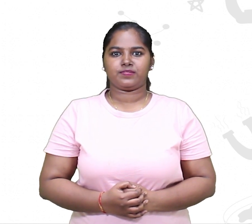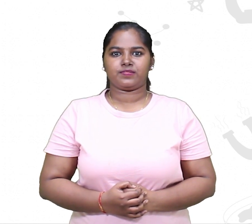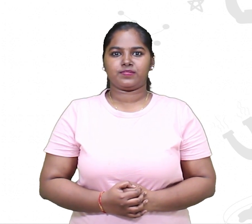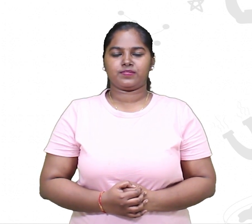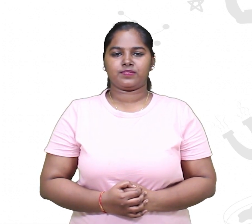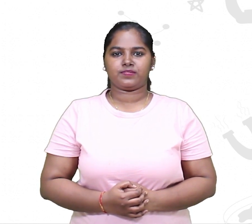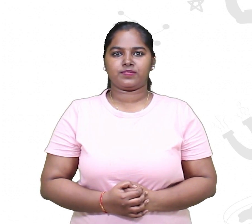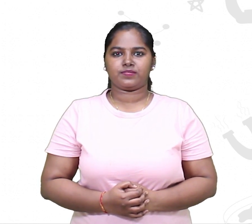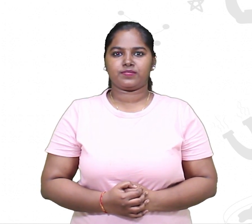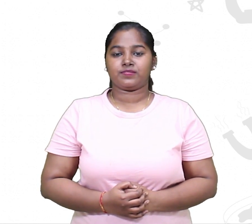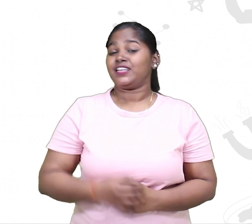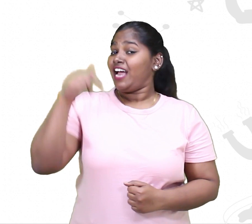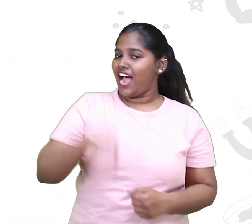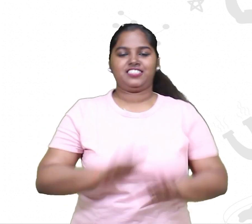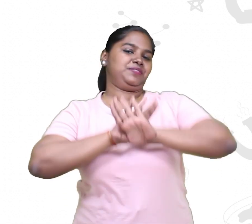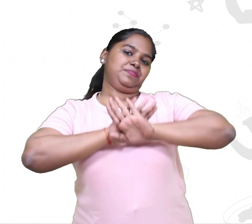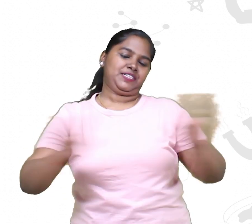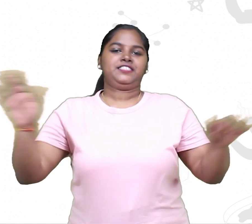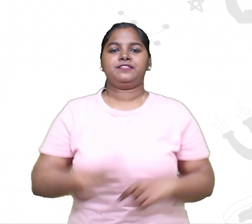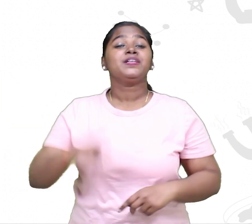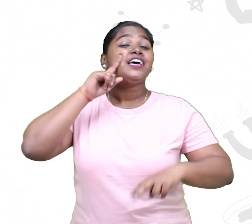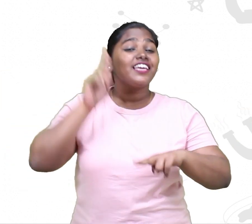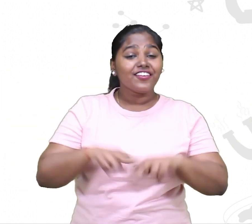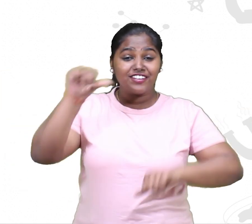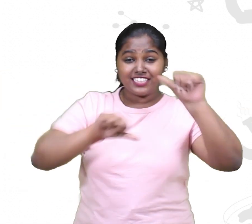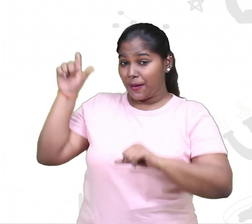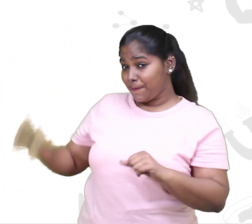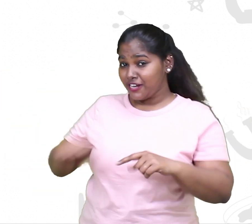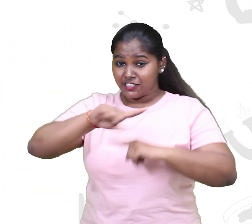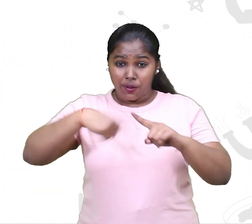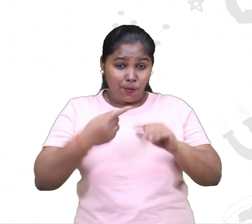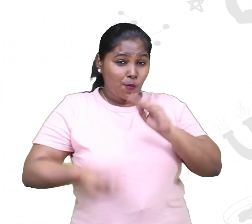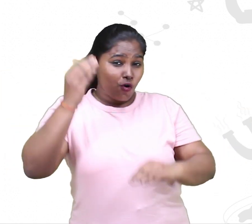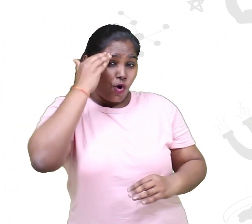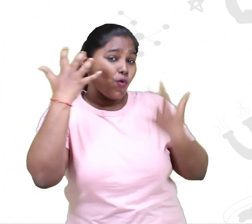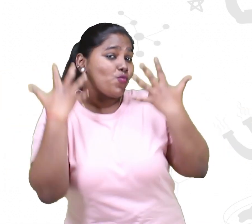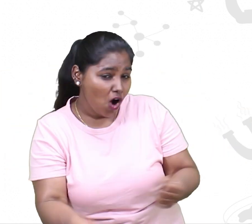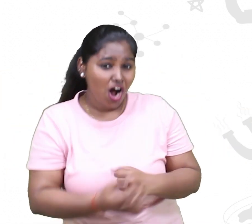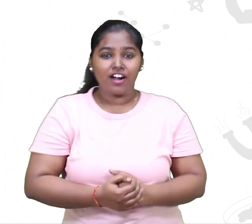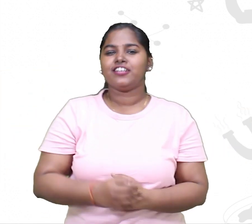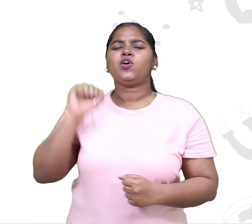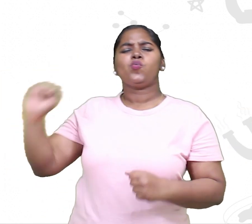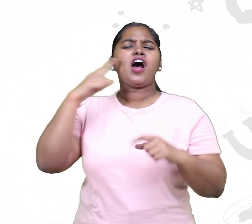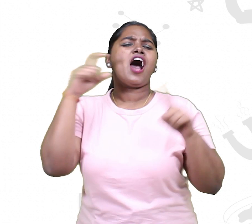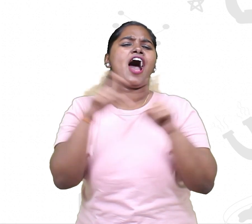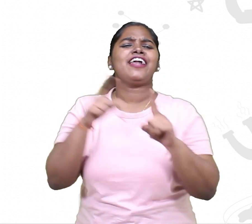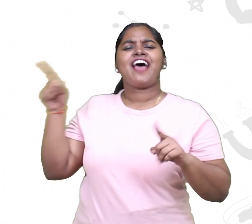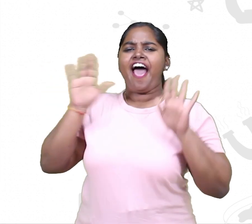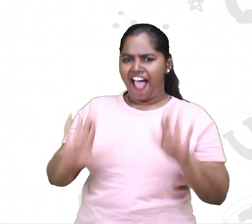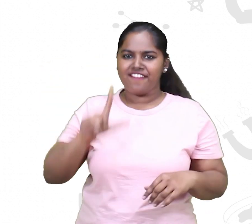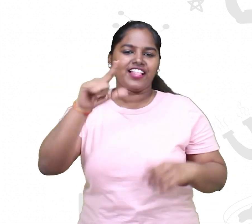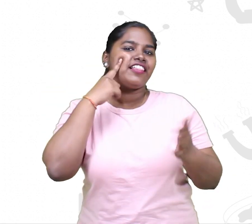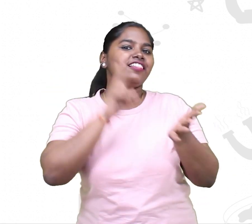So, that's it for today. If you want to know more about today's scientist, check out their profile. The link is in the show